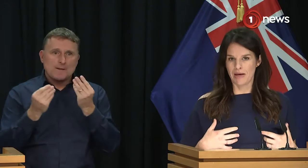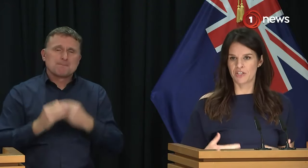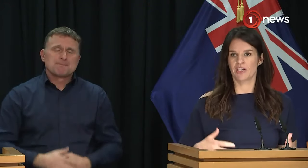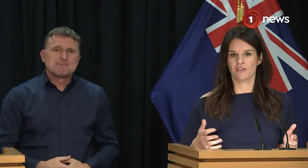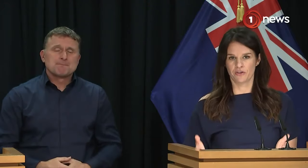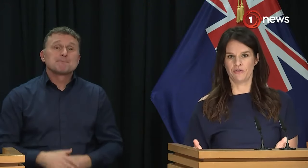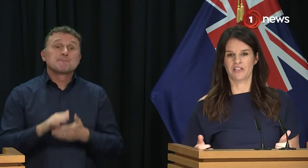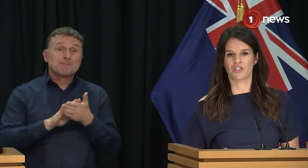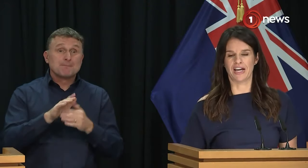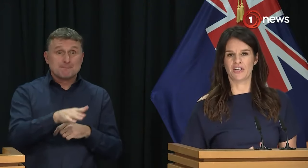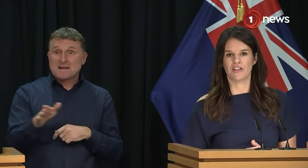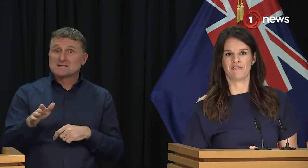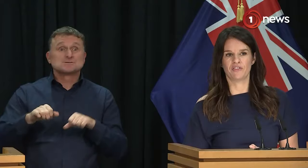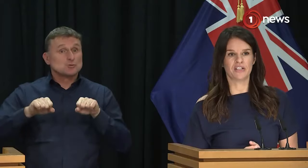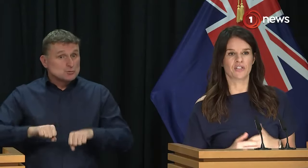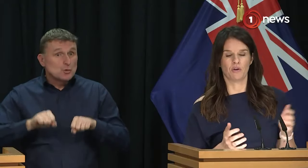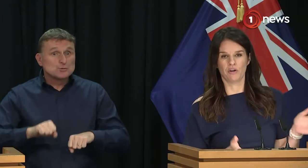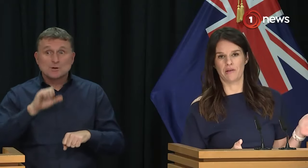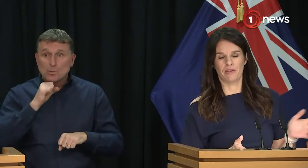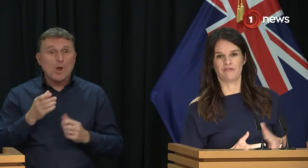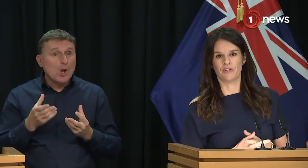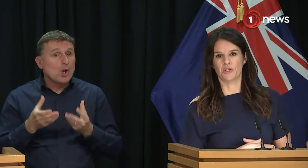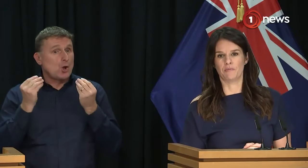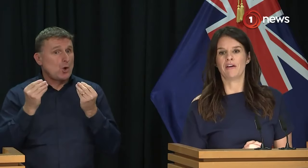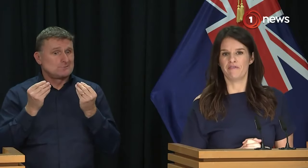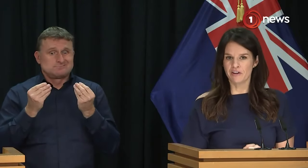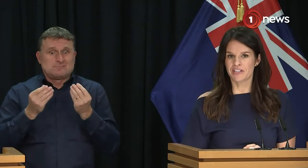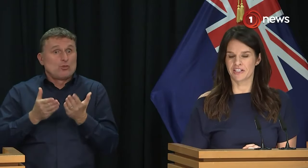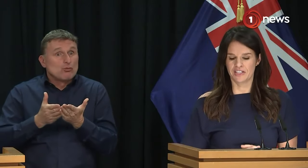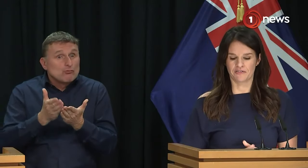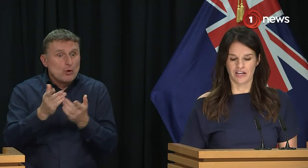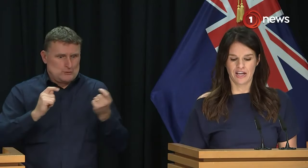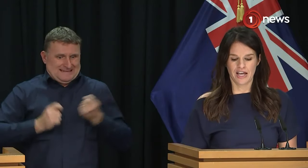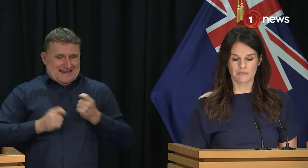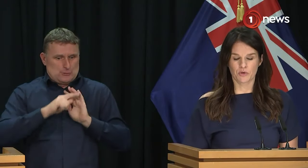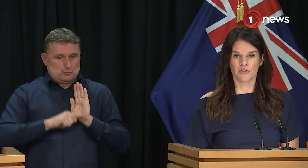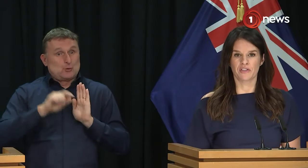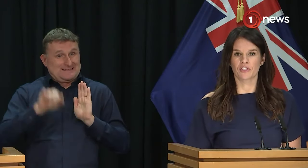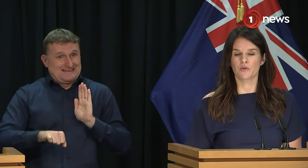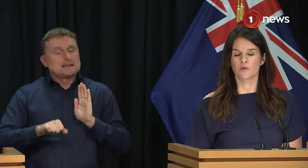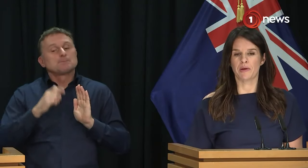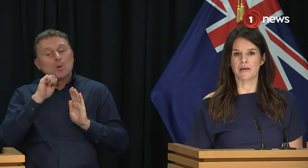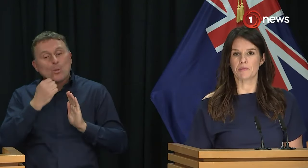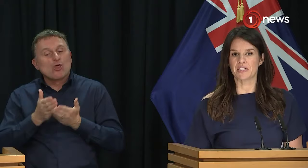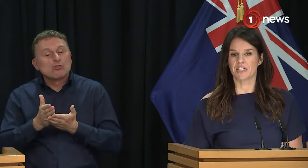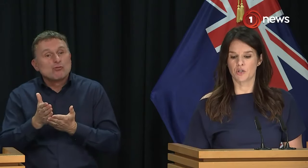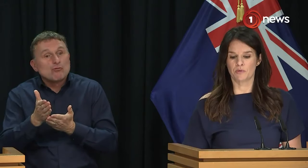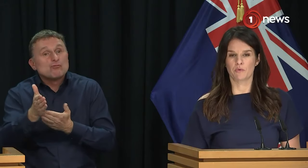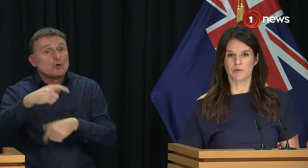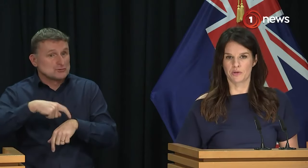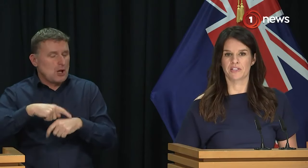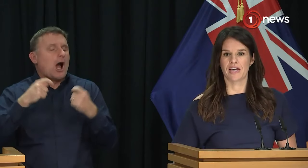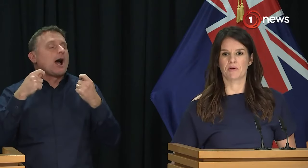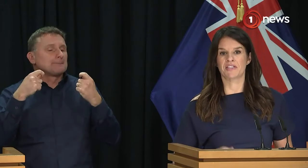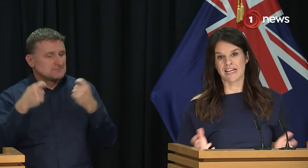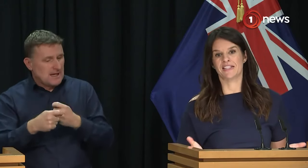schools will be managing through this change and they've done so a lot of them in the first term very successfully and I'm sure that the schools who will be implementing it in